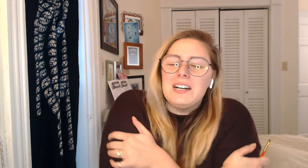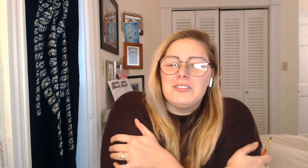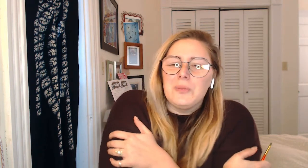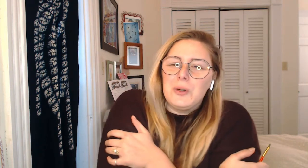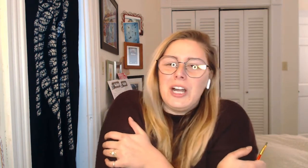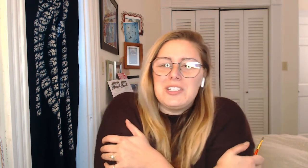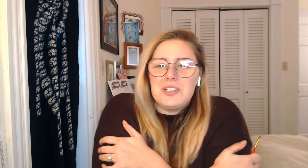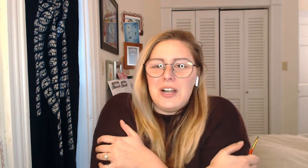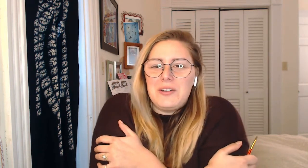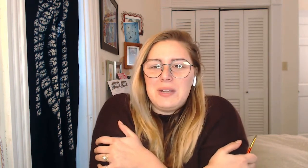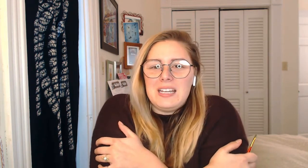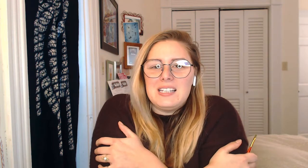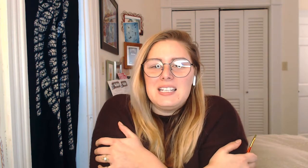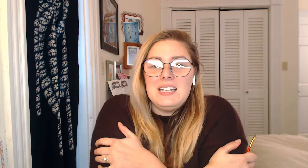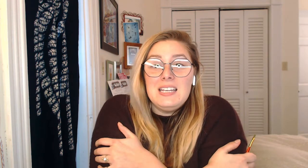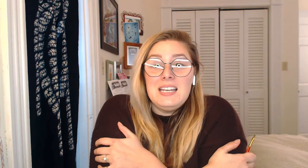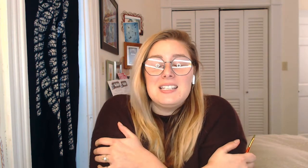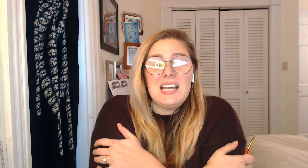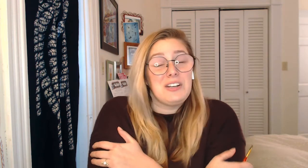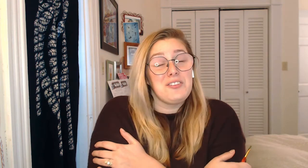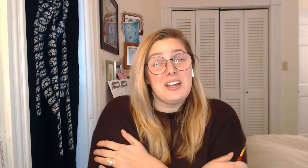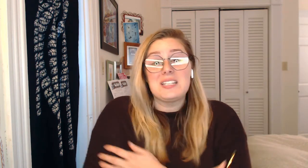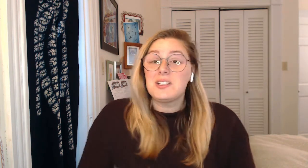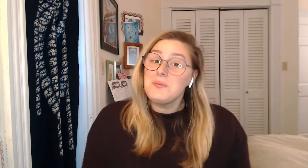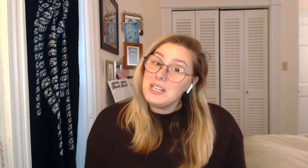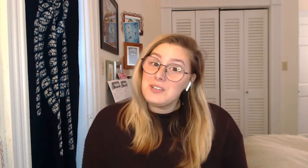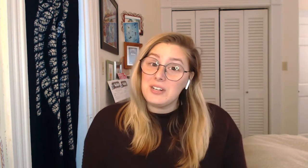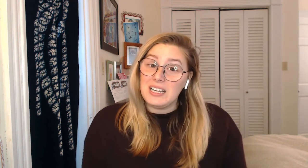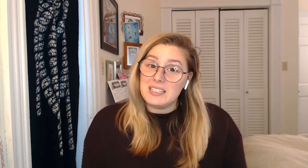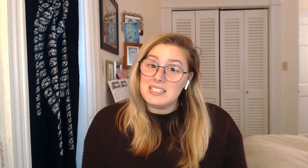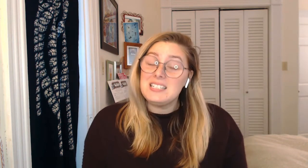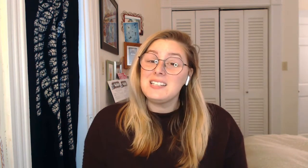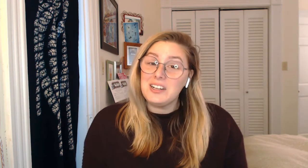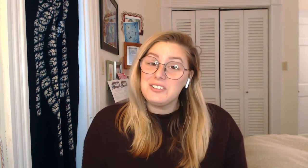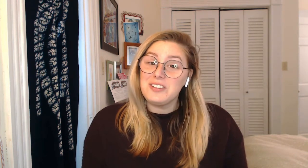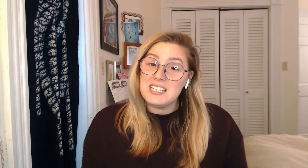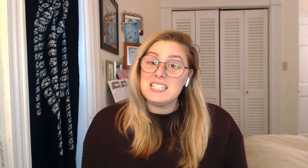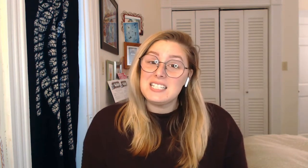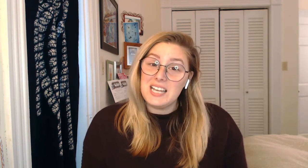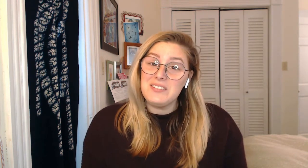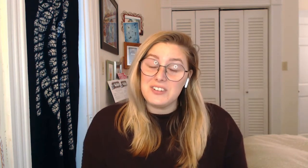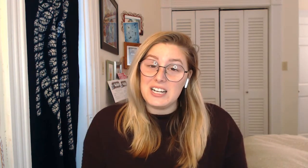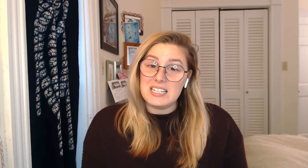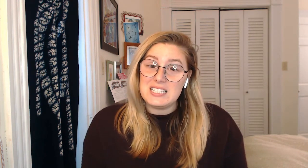from Christ around me. Because he sacrificed so much for us. He sacrificed his life for us.